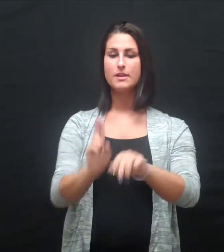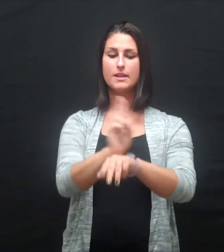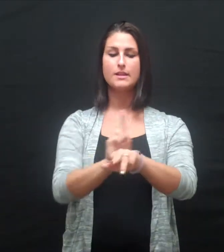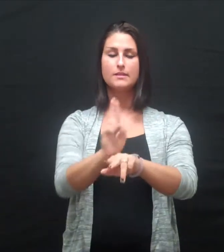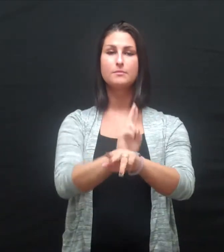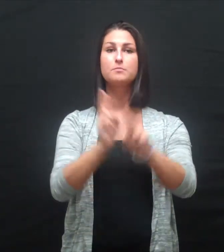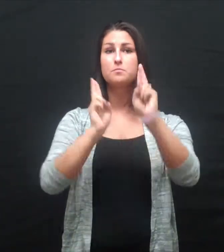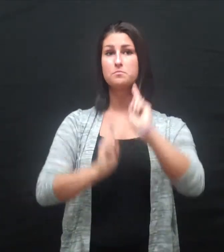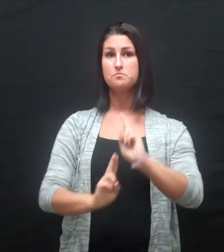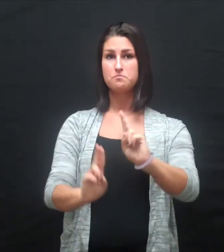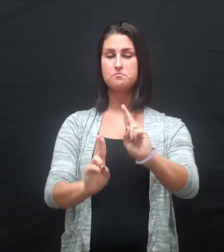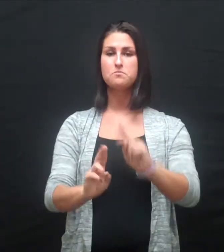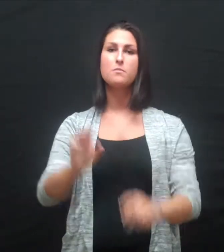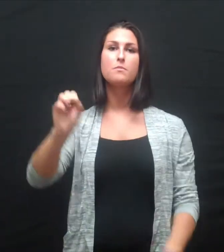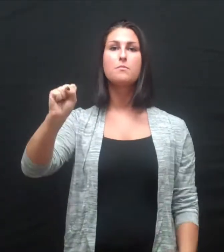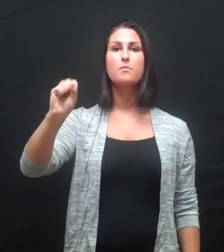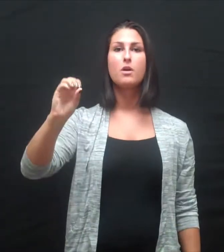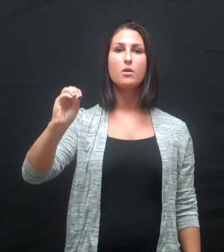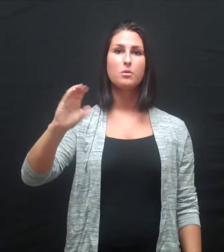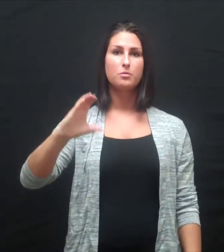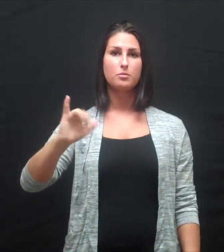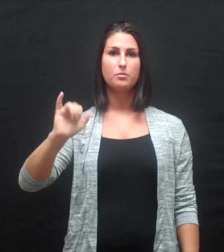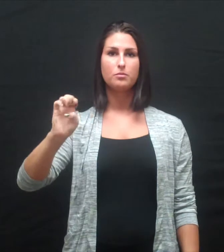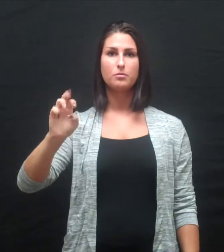am also a member of Psi Chi National Honor Society in Psychology.